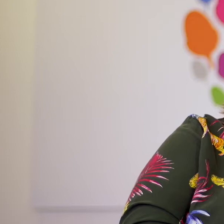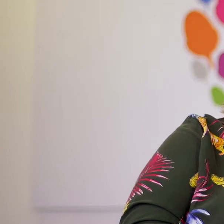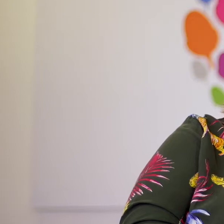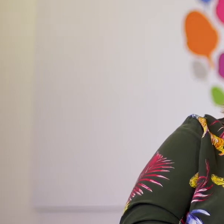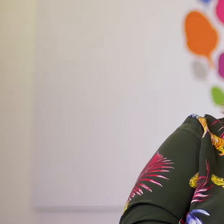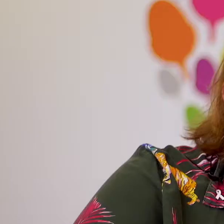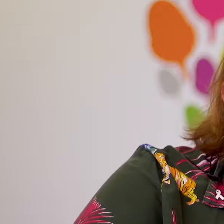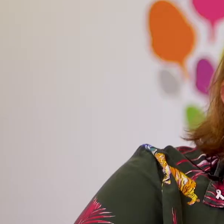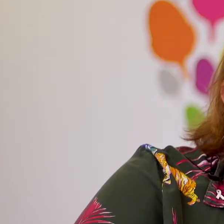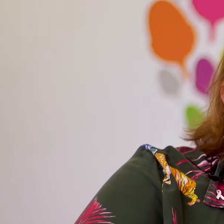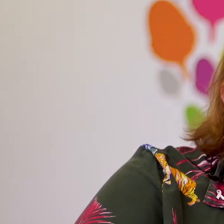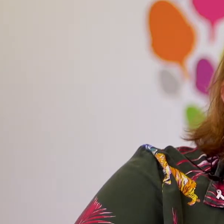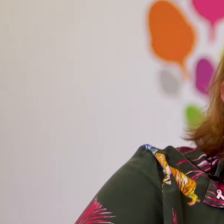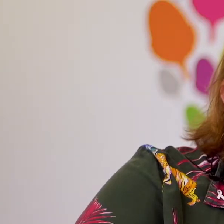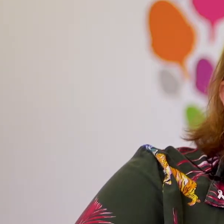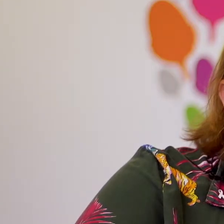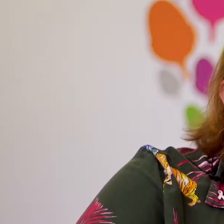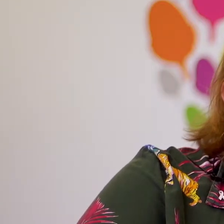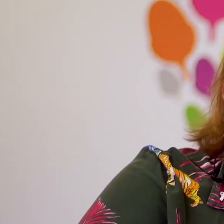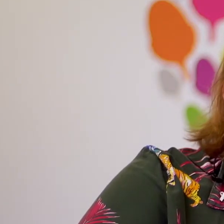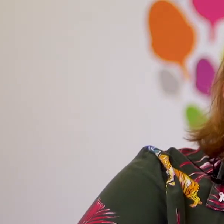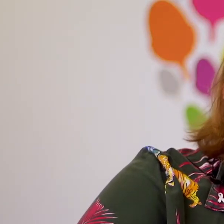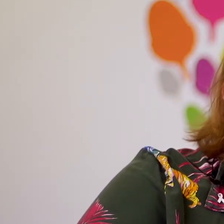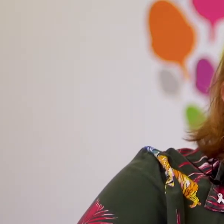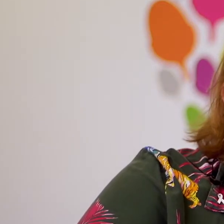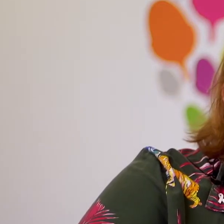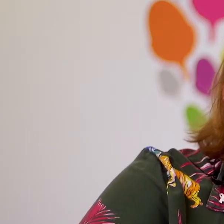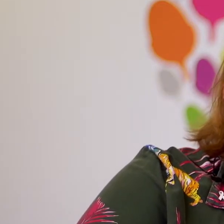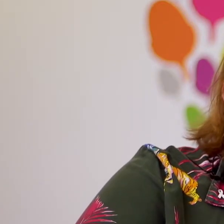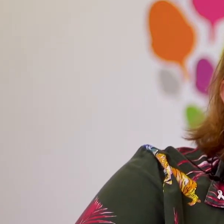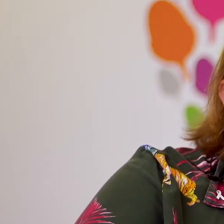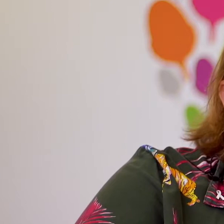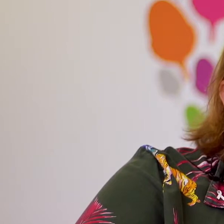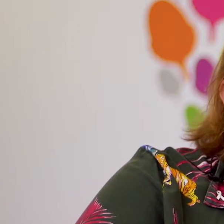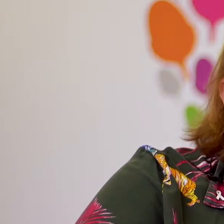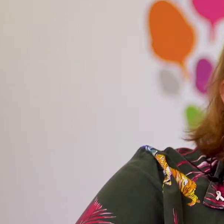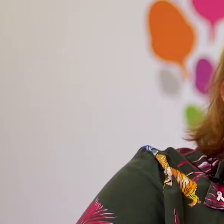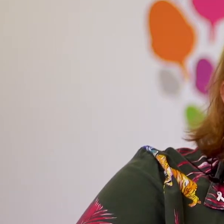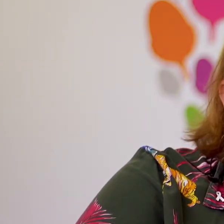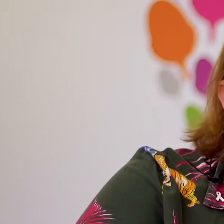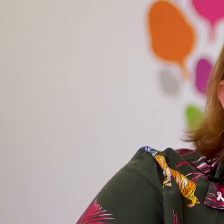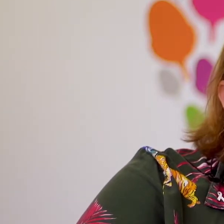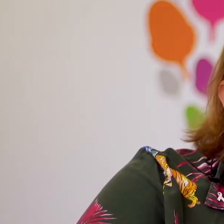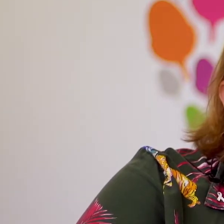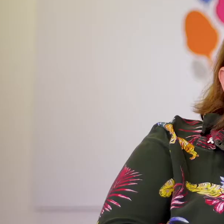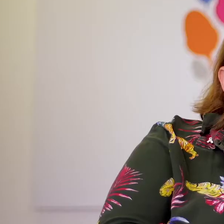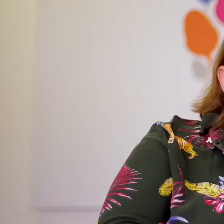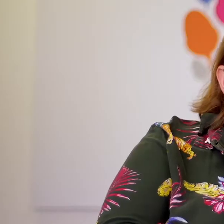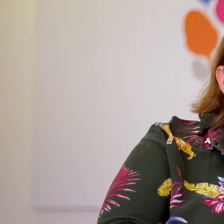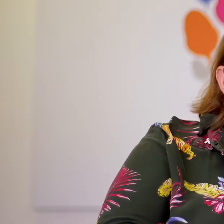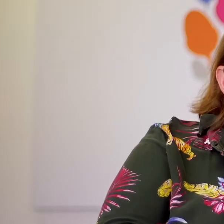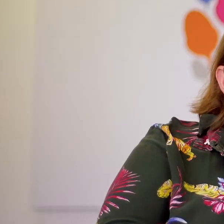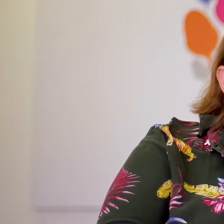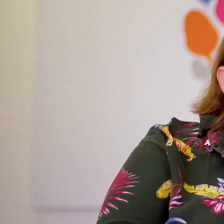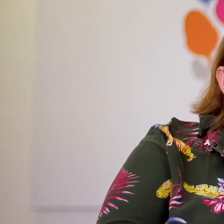access our service. We did see people who were more high risk, they were in more dangerous situations. Community